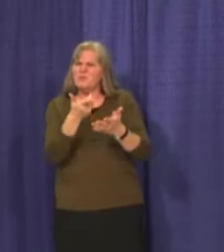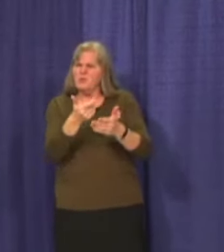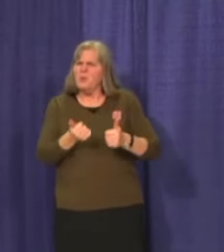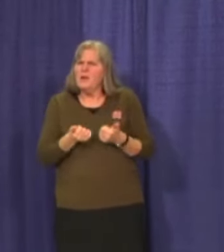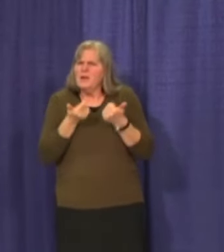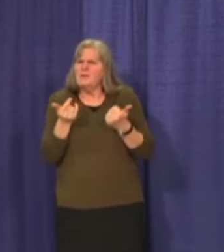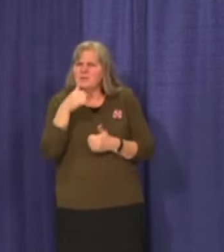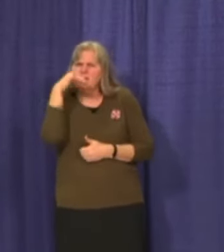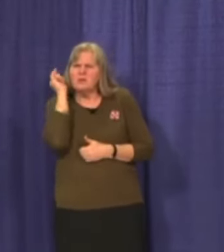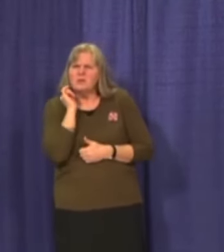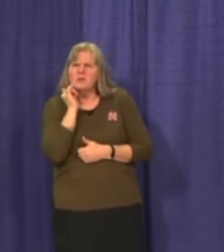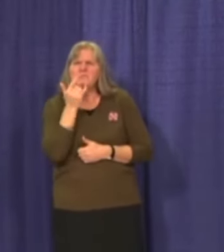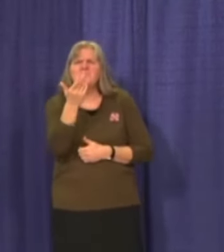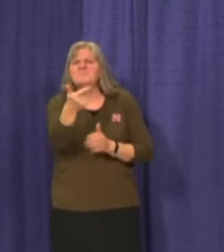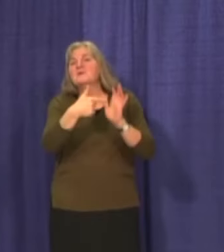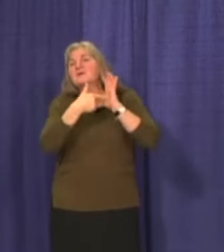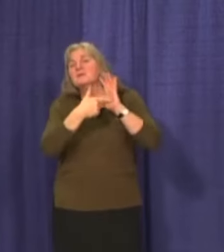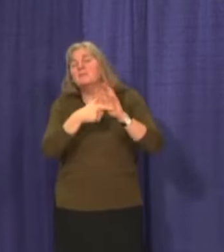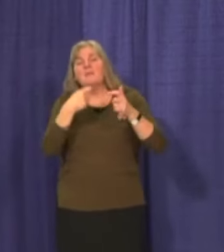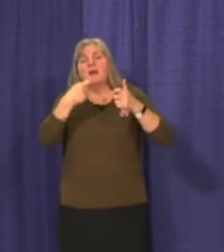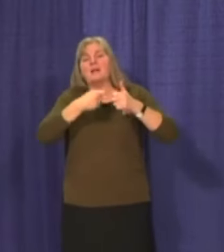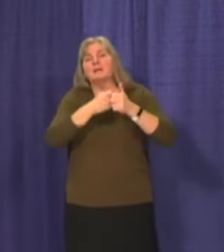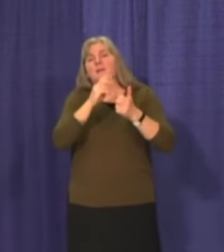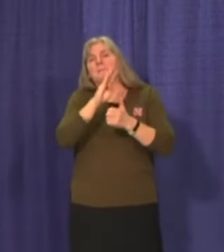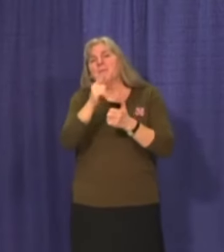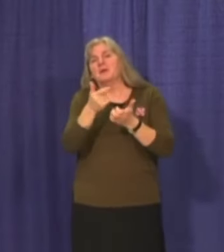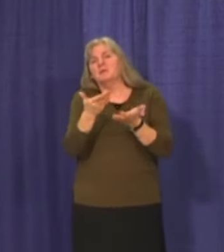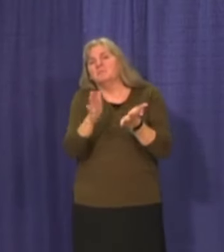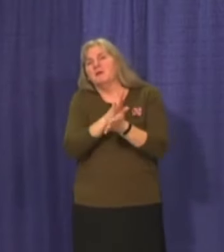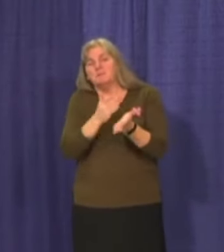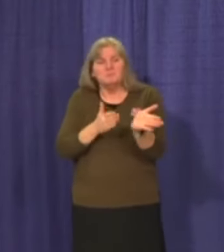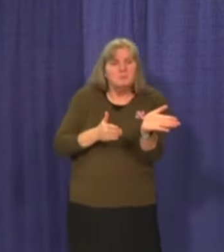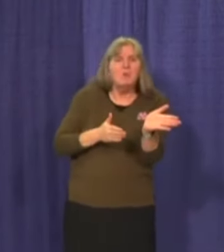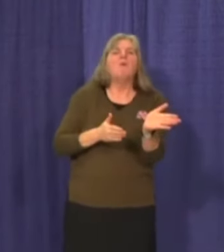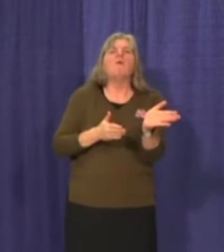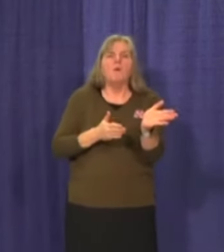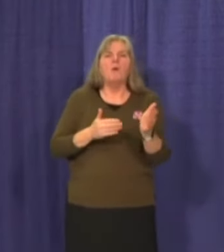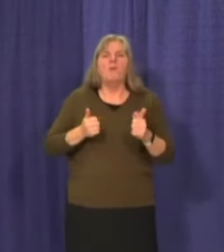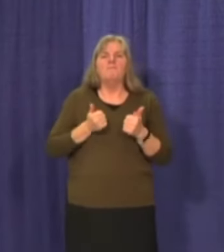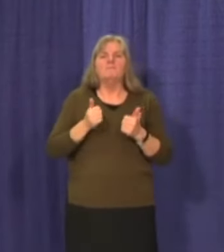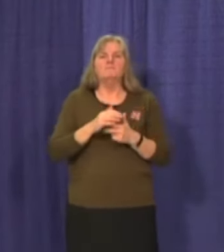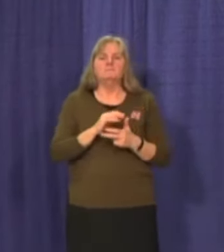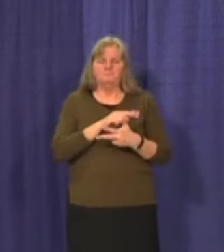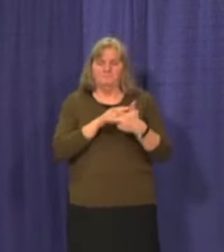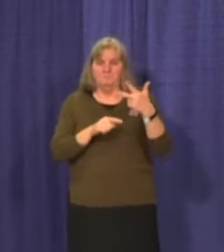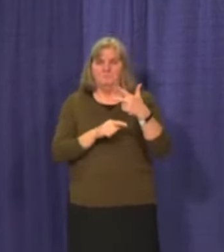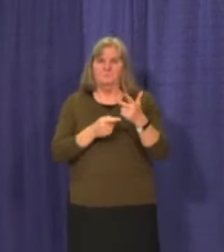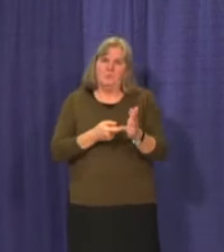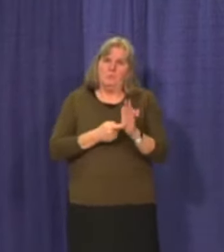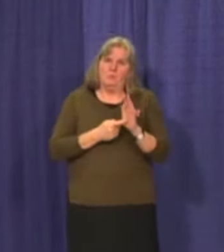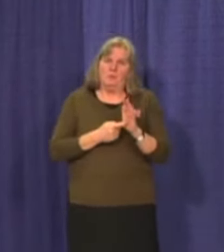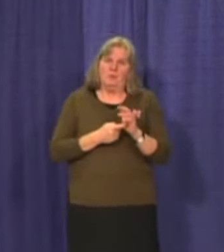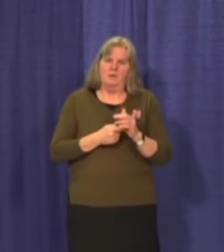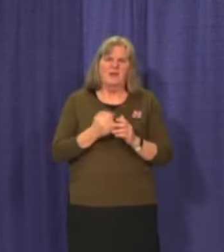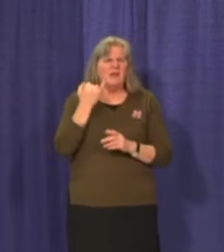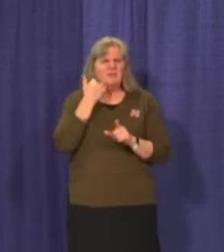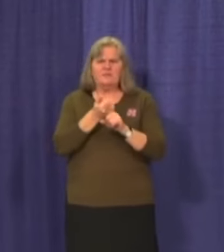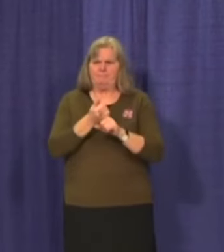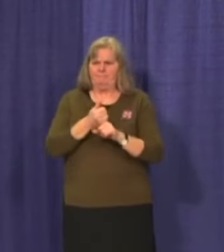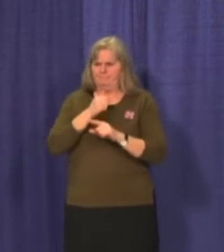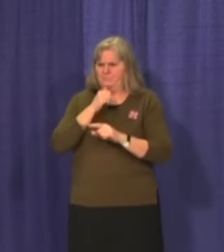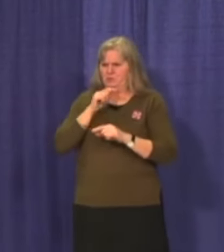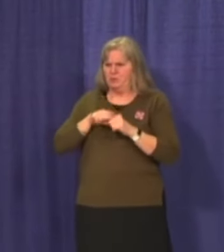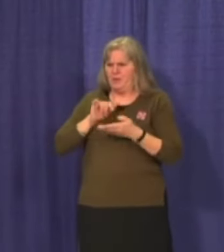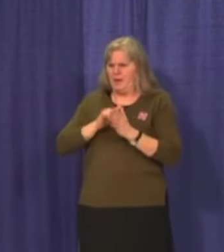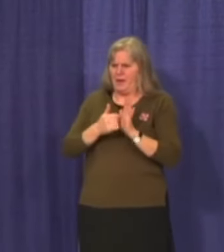residency, for example, a utility bill. If you have any concerns about meeting these requirements,